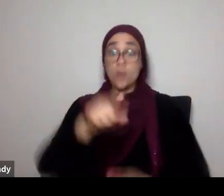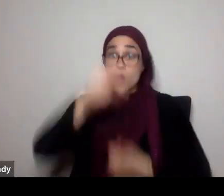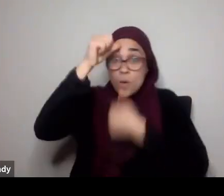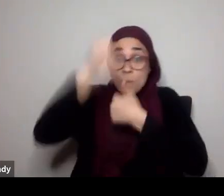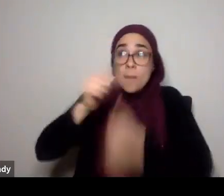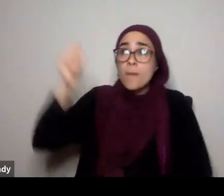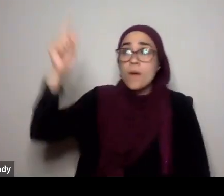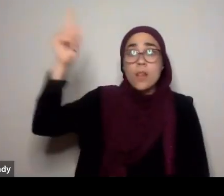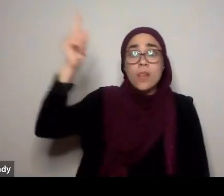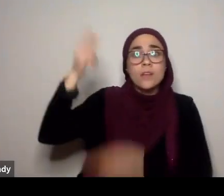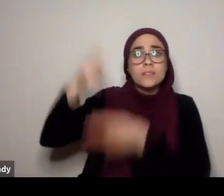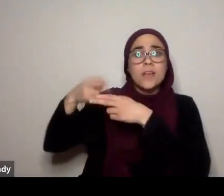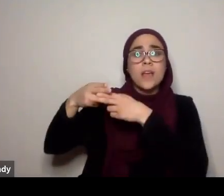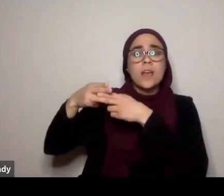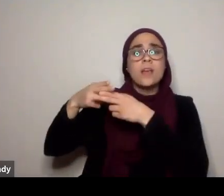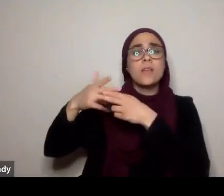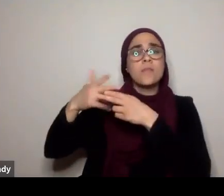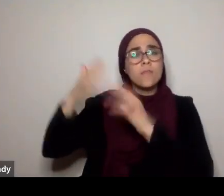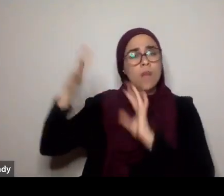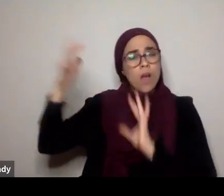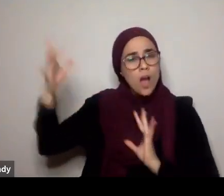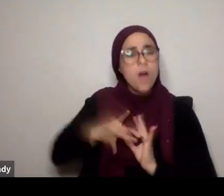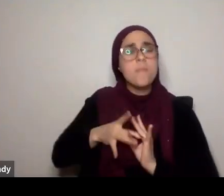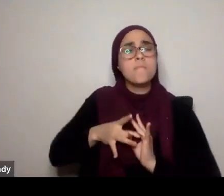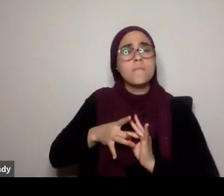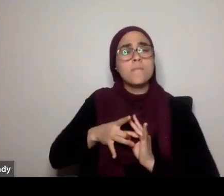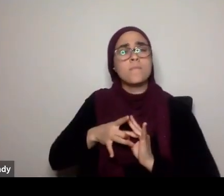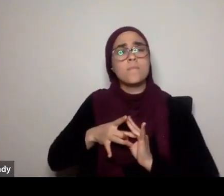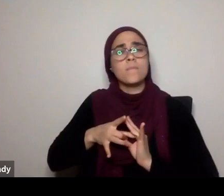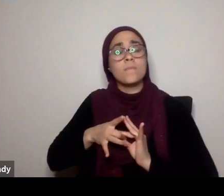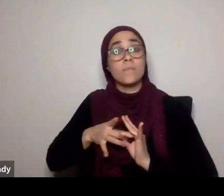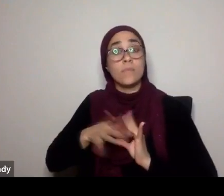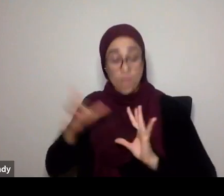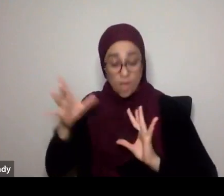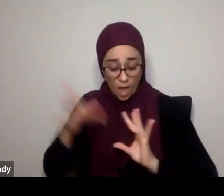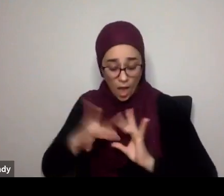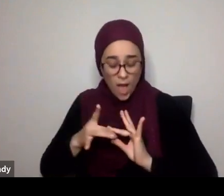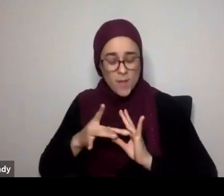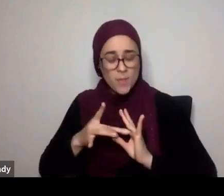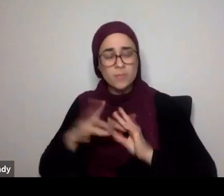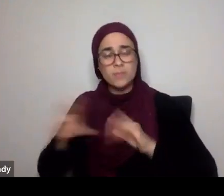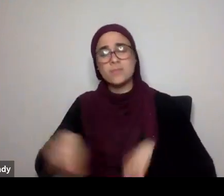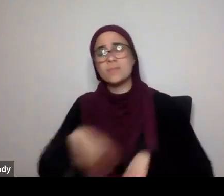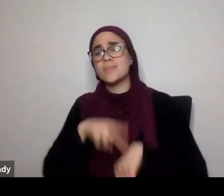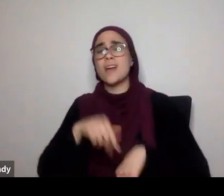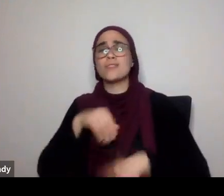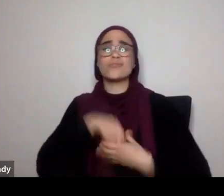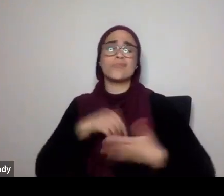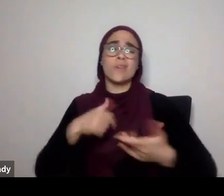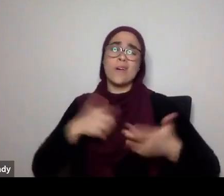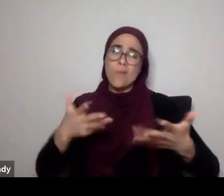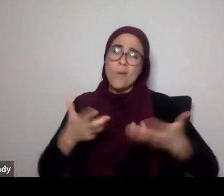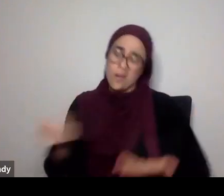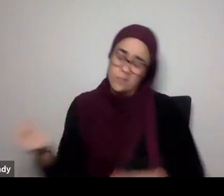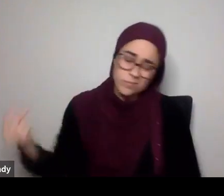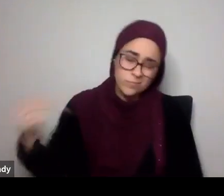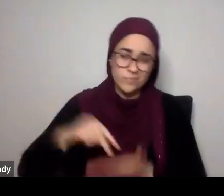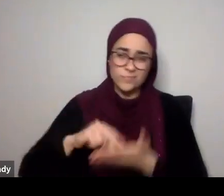something, and because it means something, you will naturally want to stand in front of Allah, and have that connection with Him,